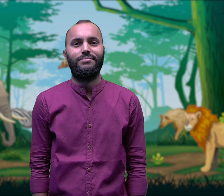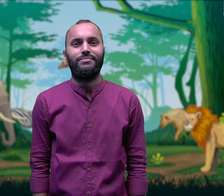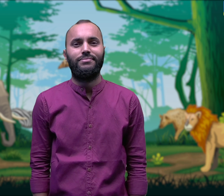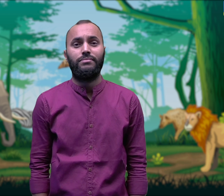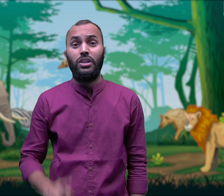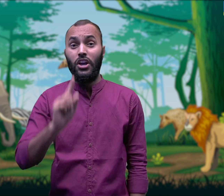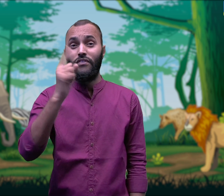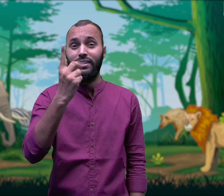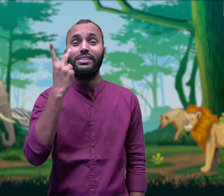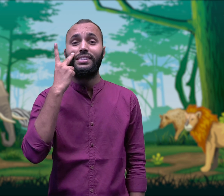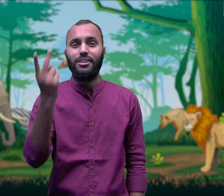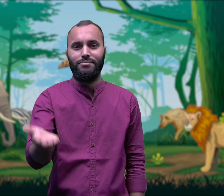Let's take a look at the first point.